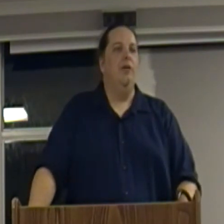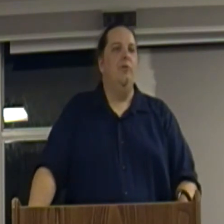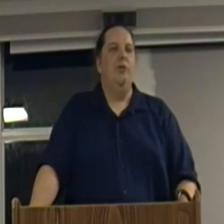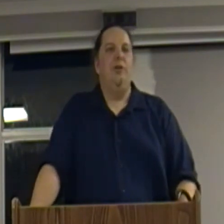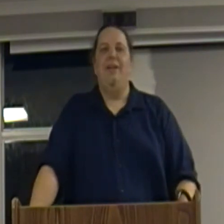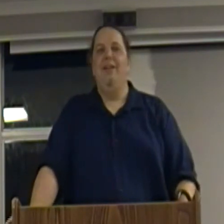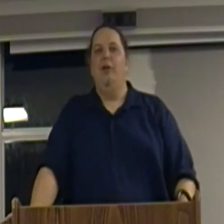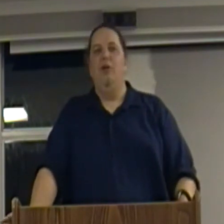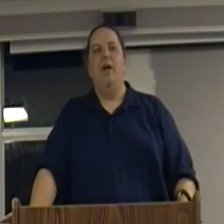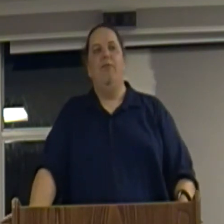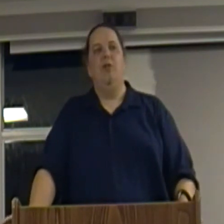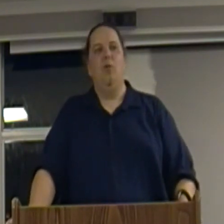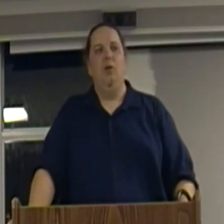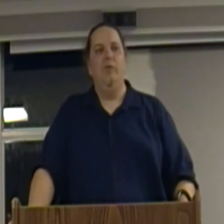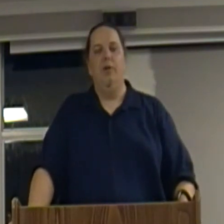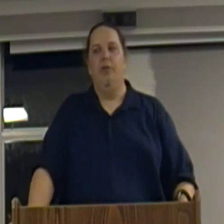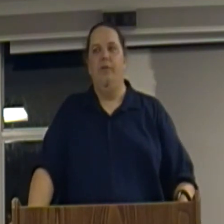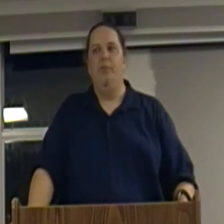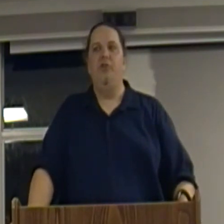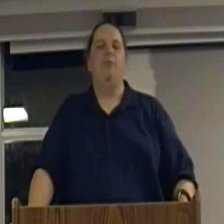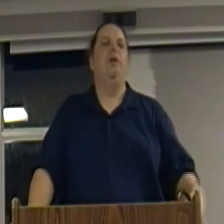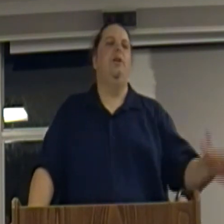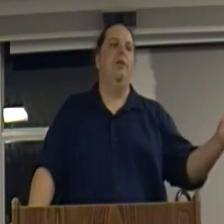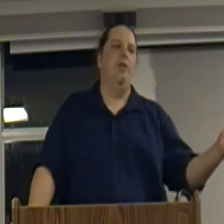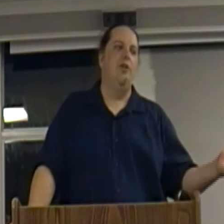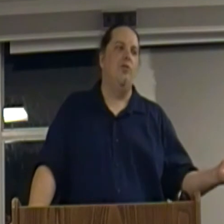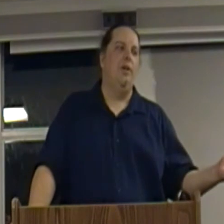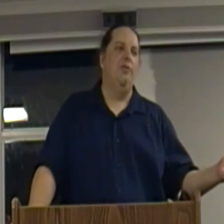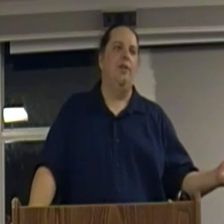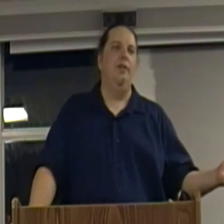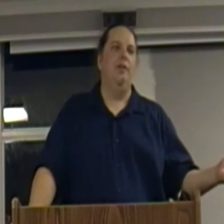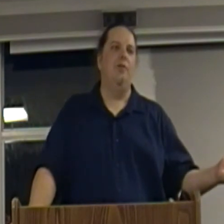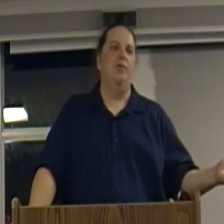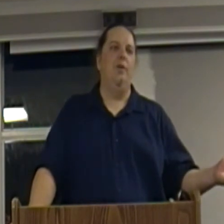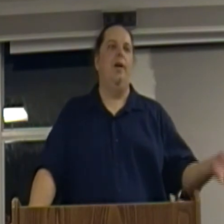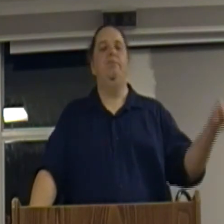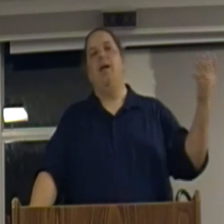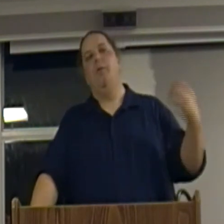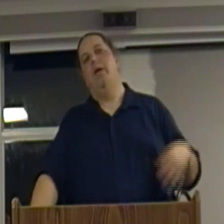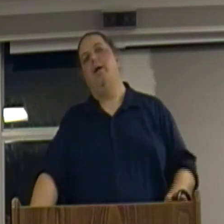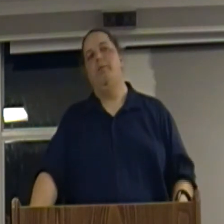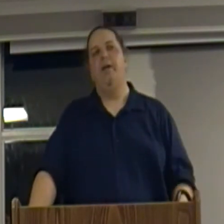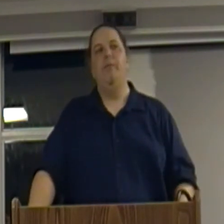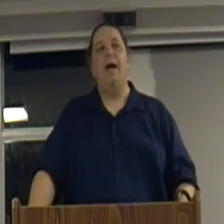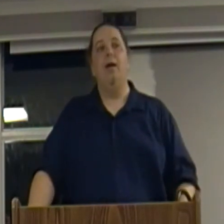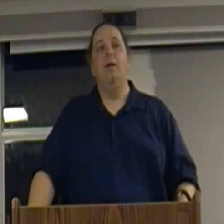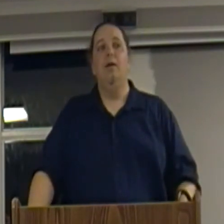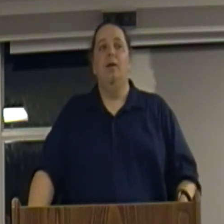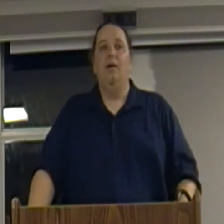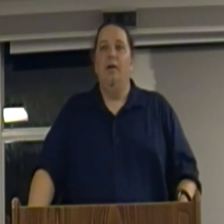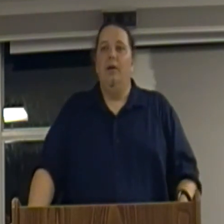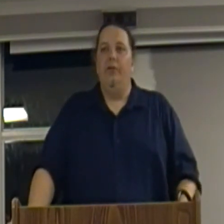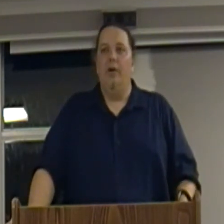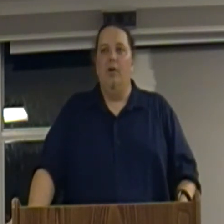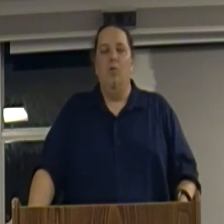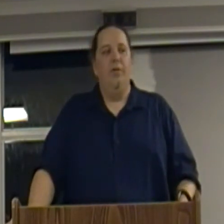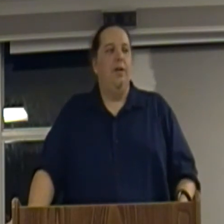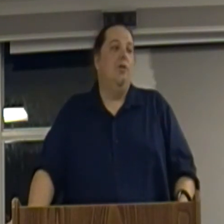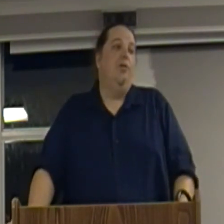you don't have control over it. So if you put your money in another country and suddenly the country is like, well, we're not going to pay you back. So what they do